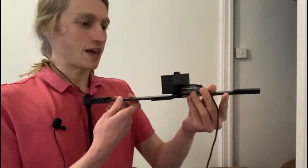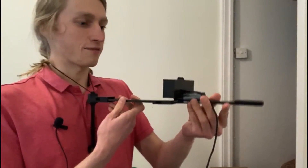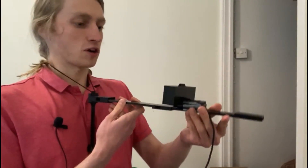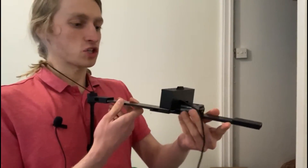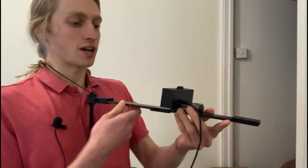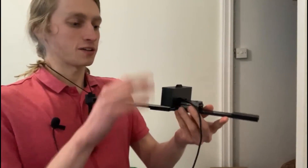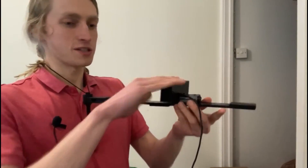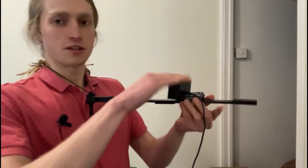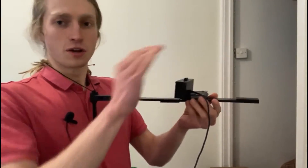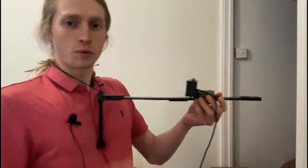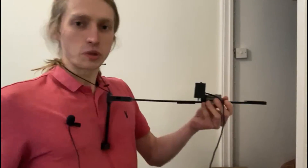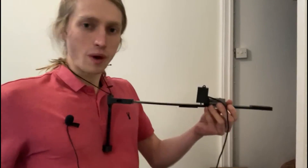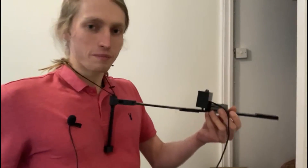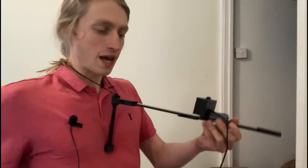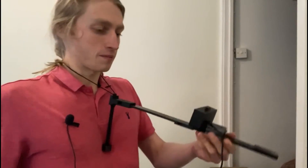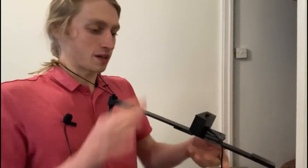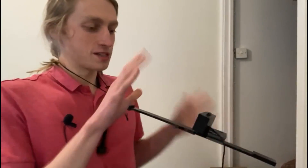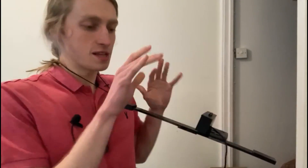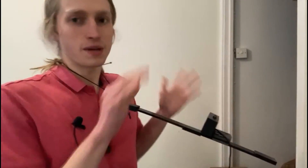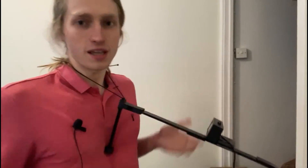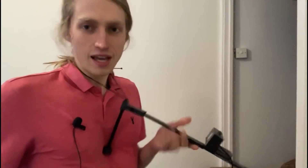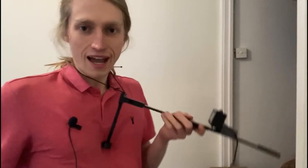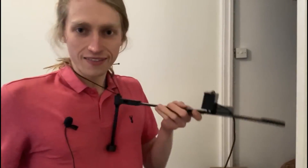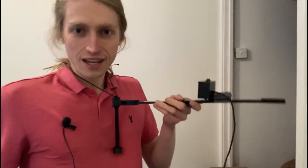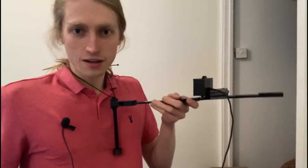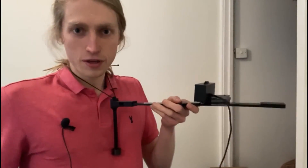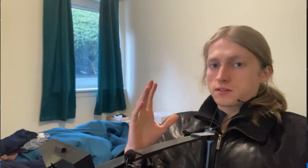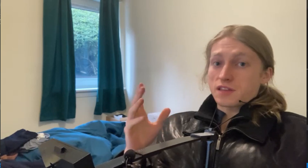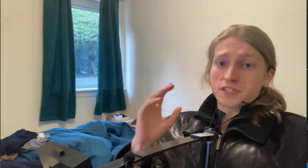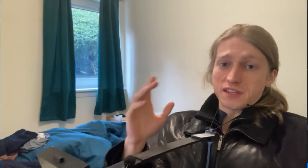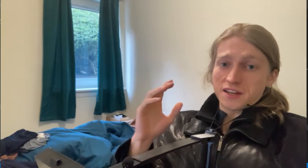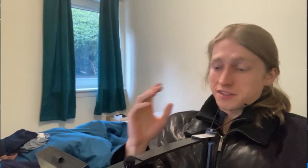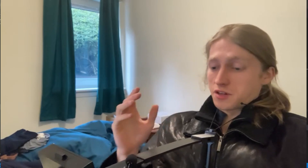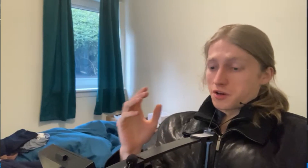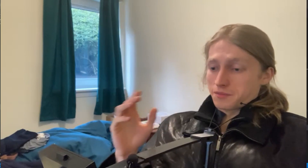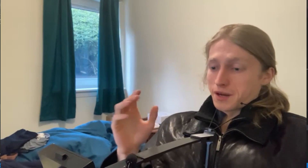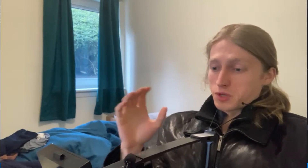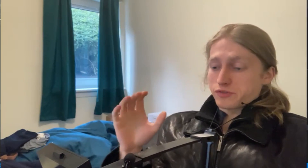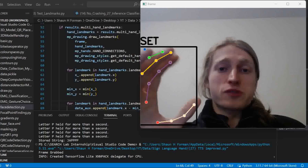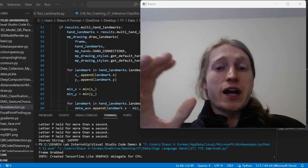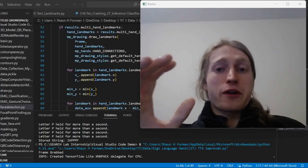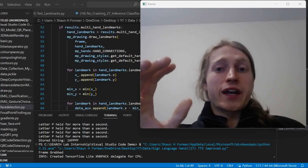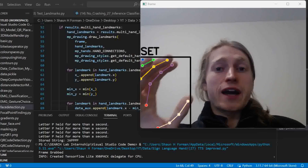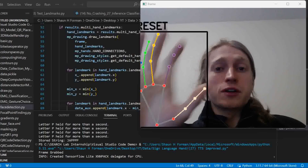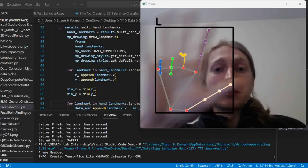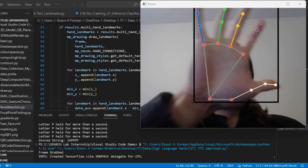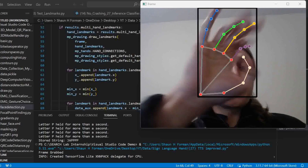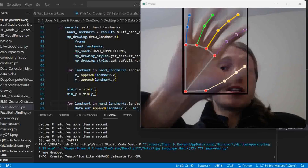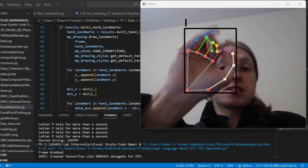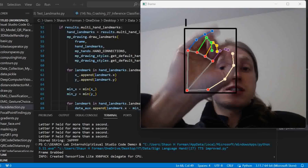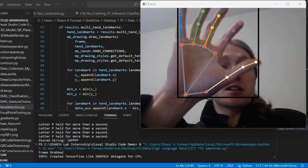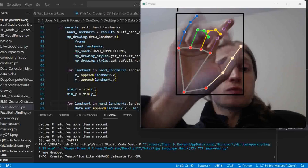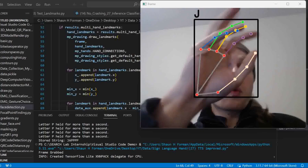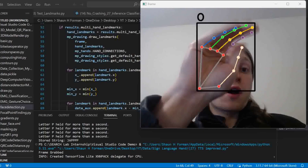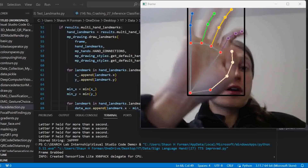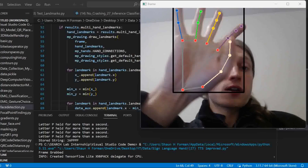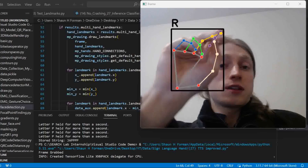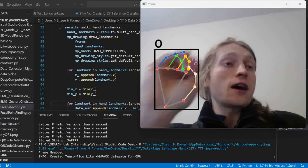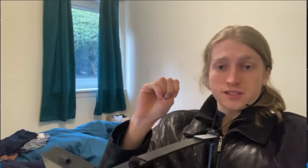that functionality, with the webcam that can see me at the end of it. Safe to say it's not my most flattering angle, but it does work. Now let's